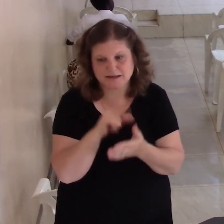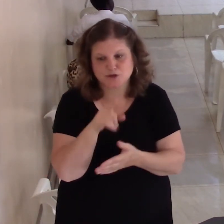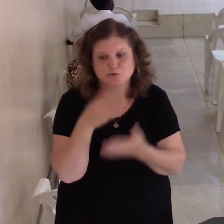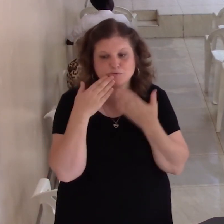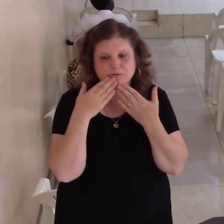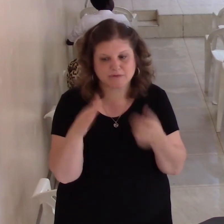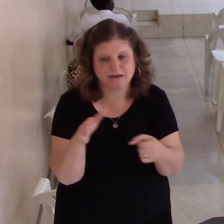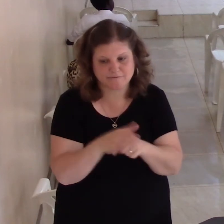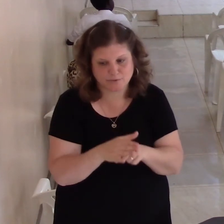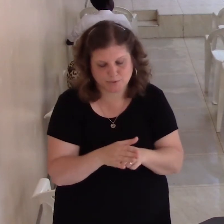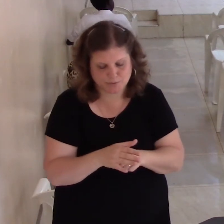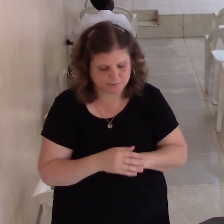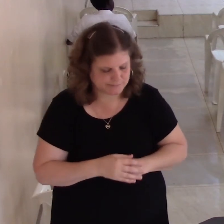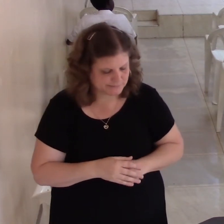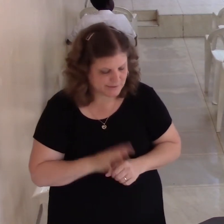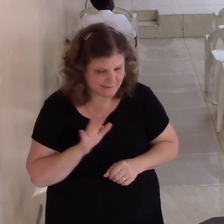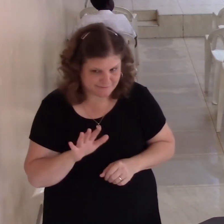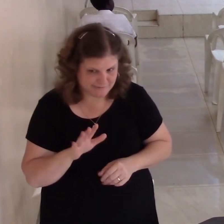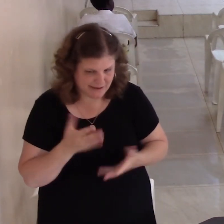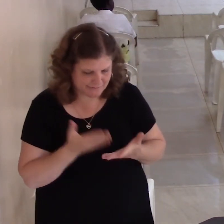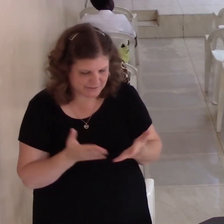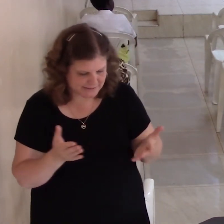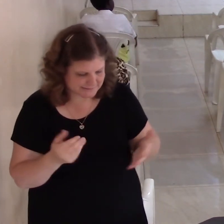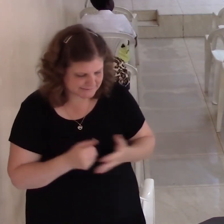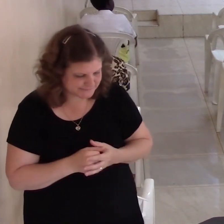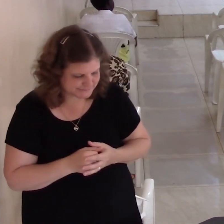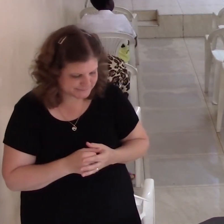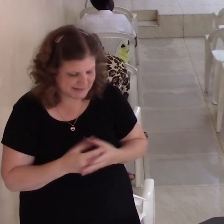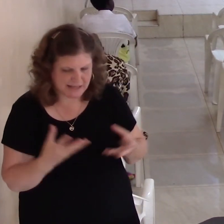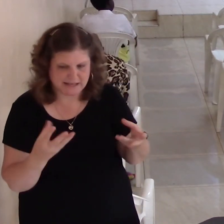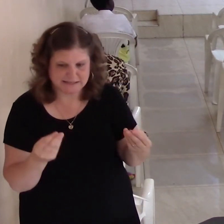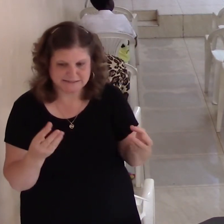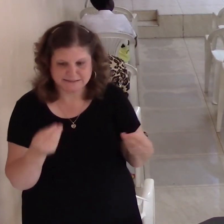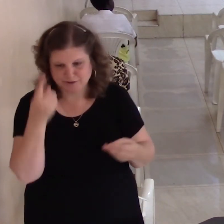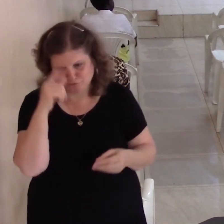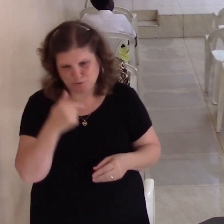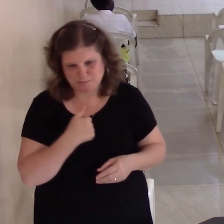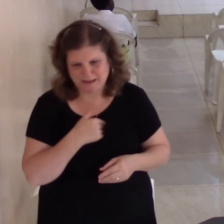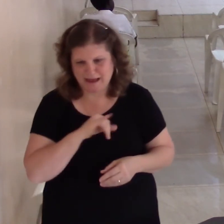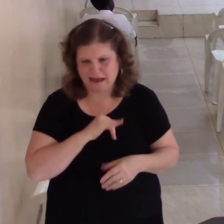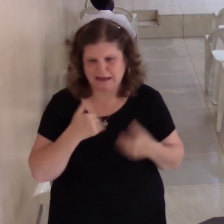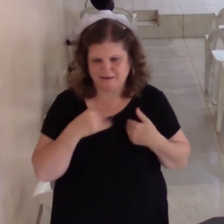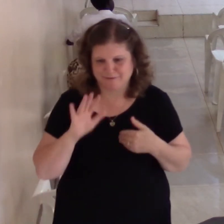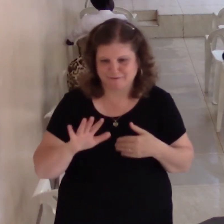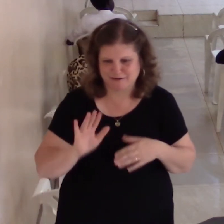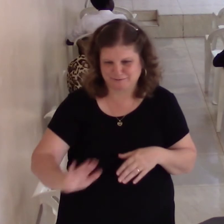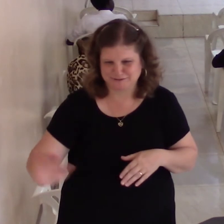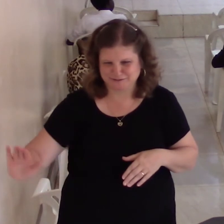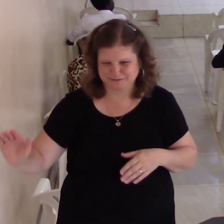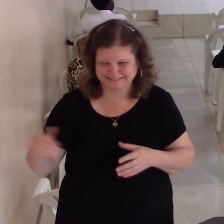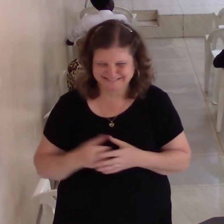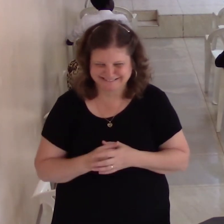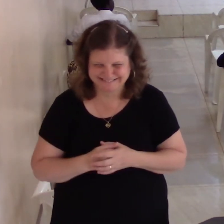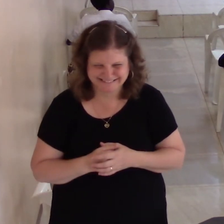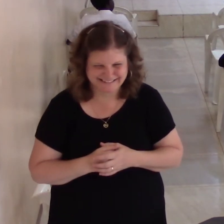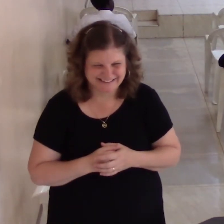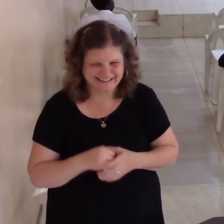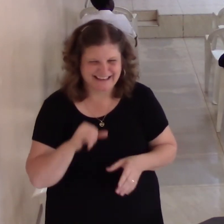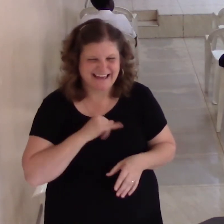Five things. That's easy for me. I even got five things. But I guess I can be thankful for my life.